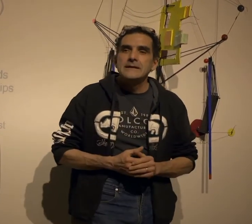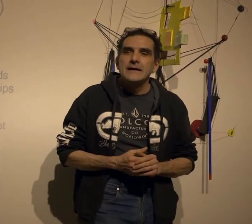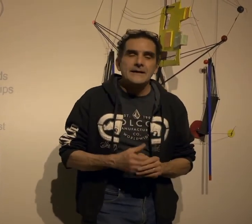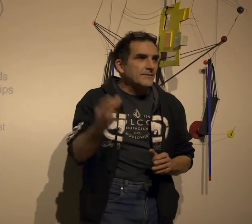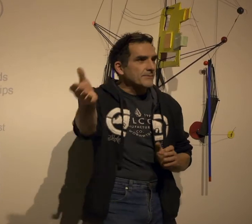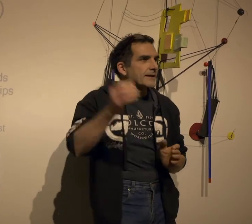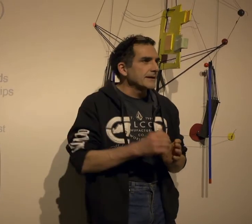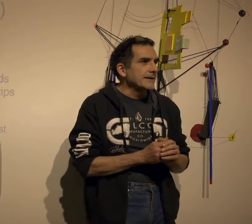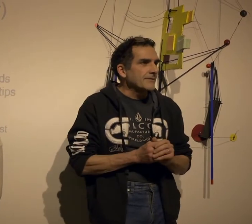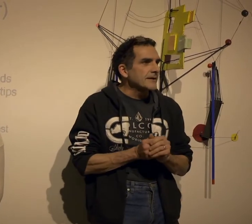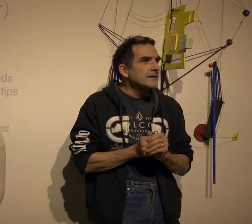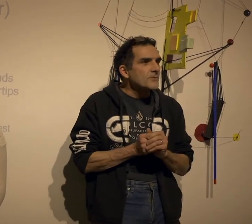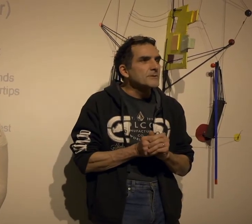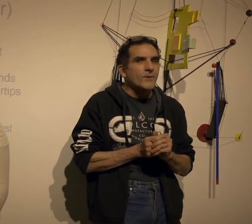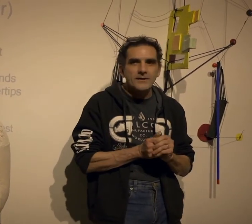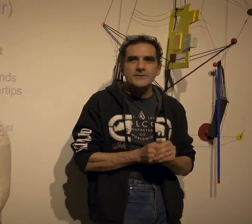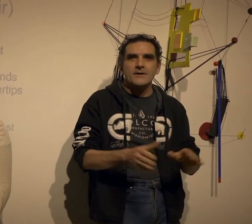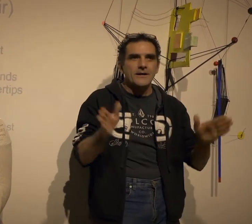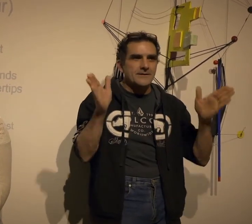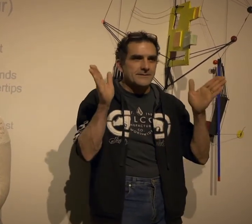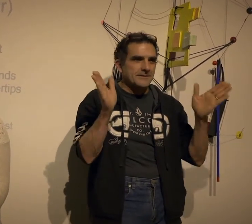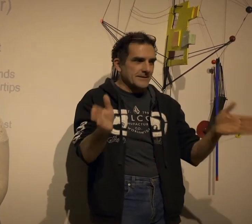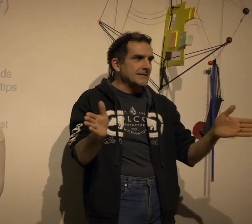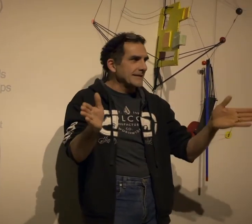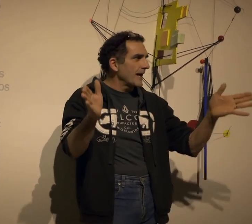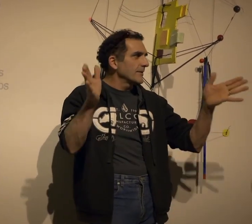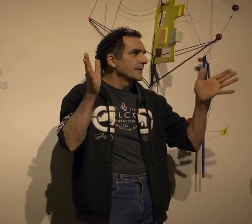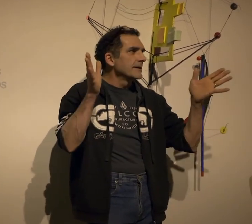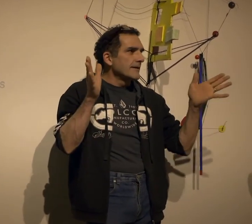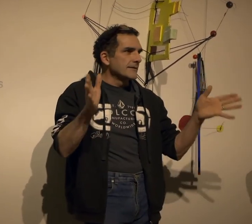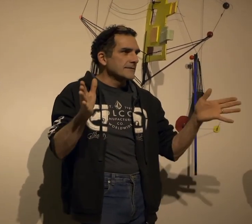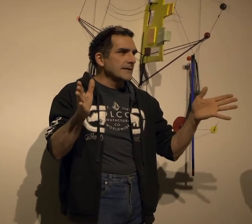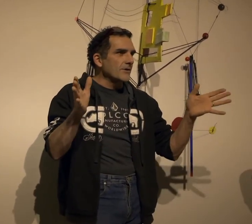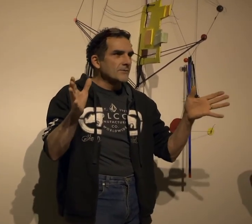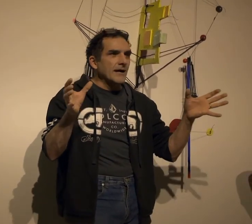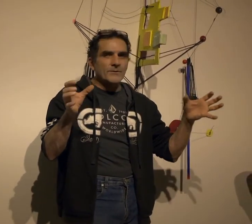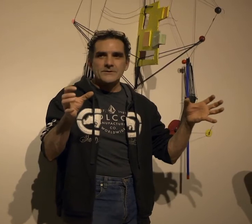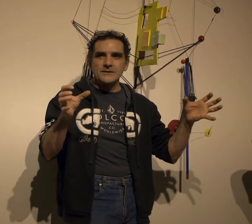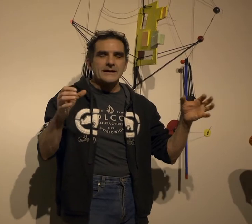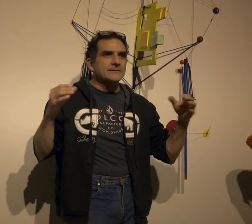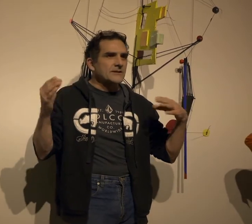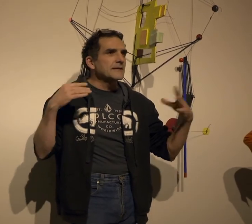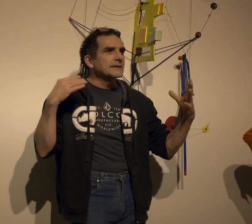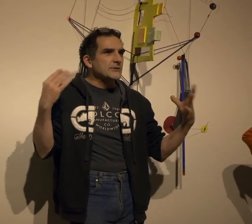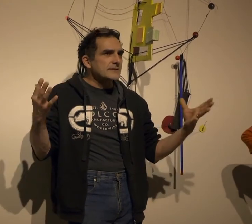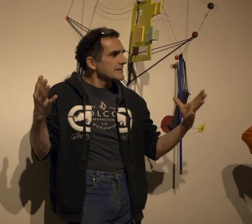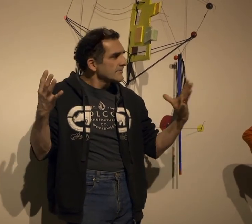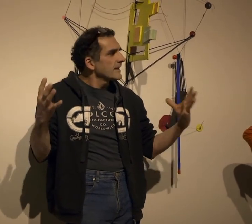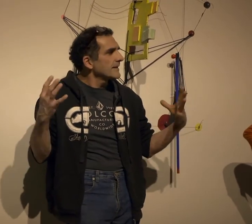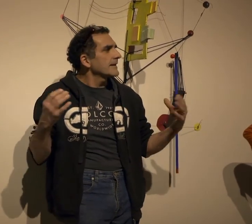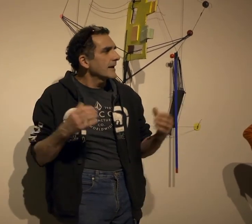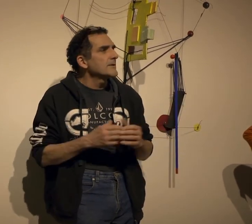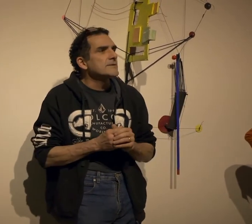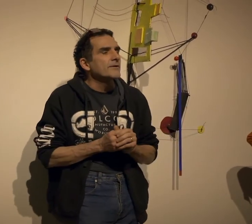and having Peggy as an advocate in the room as well saying okay this needs to happen this is how we do it and just the logistics